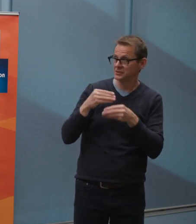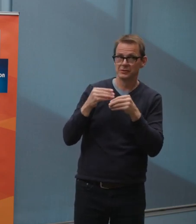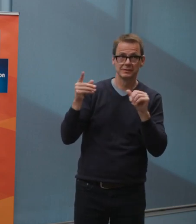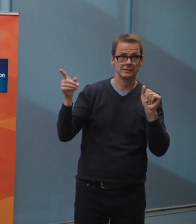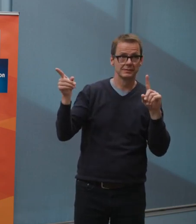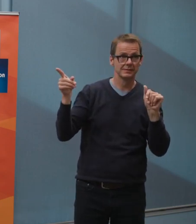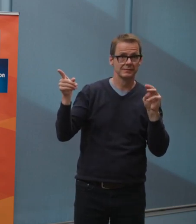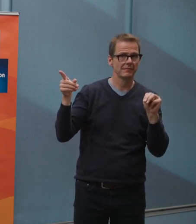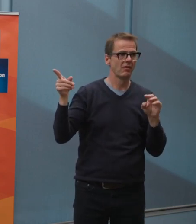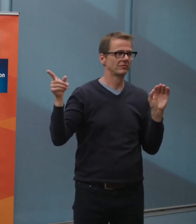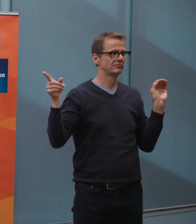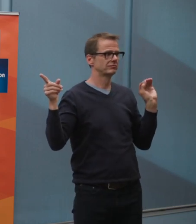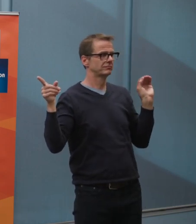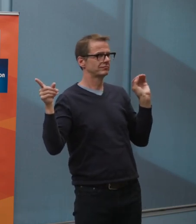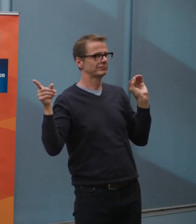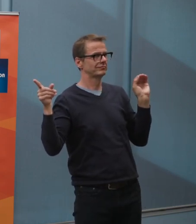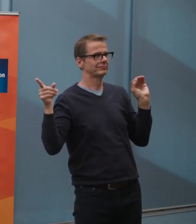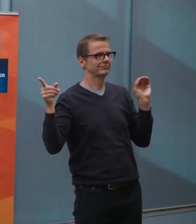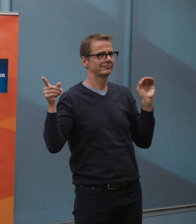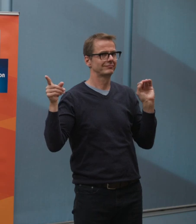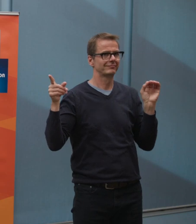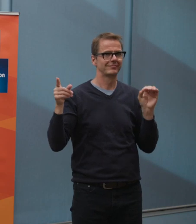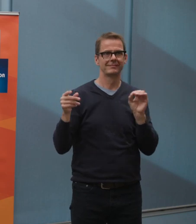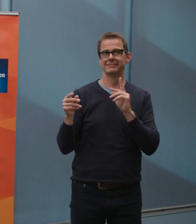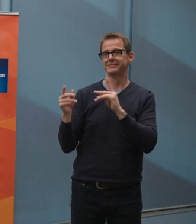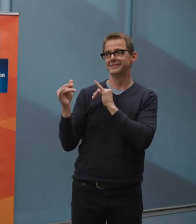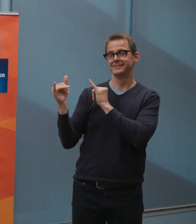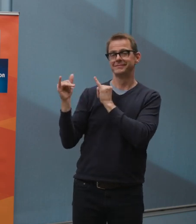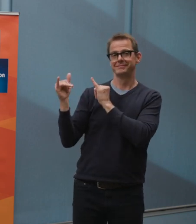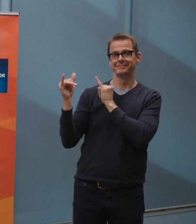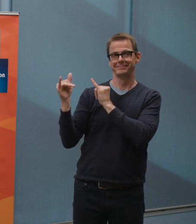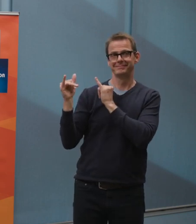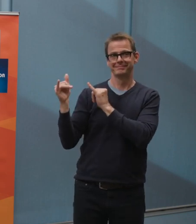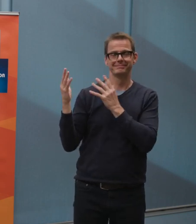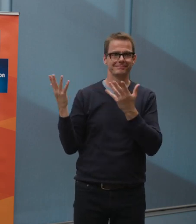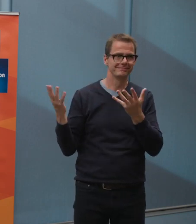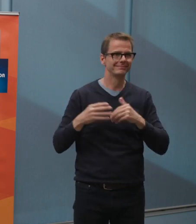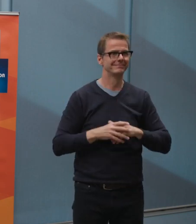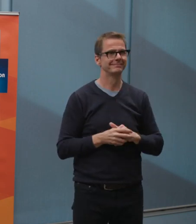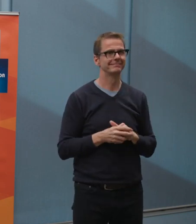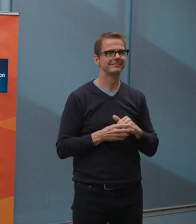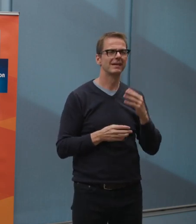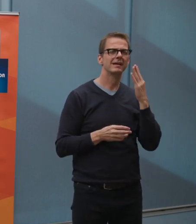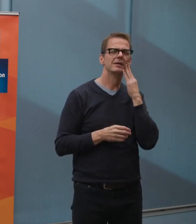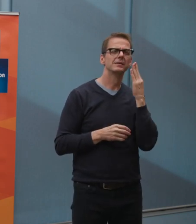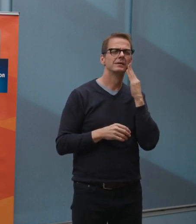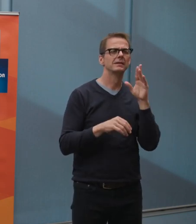No, that's all Adam wants to say at this point too is that we are looking to recover some of those costs.